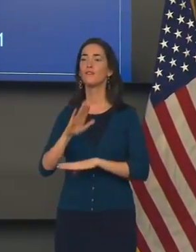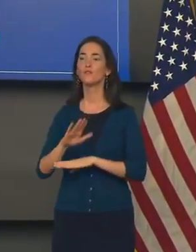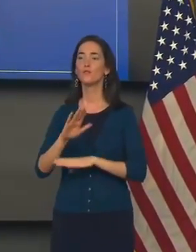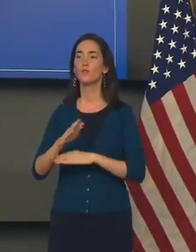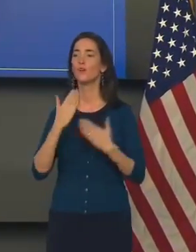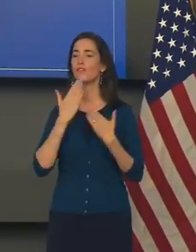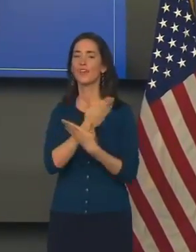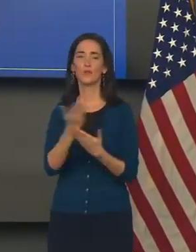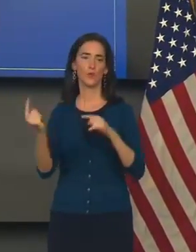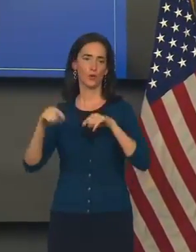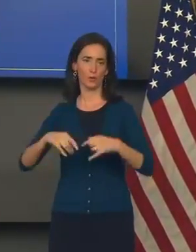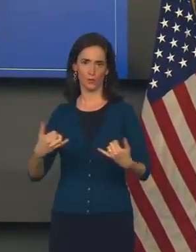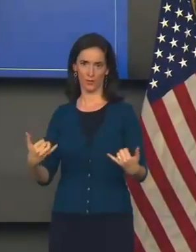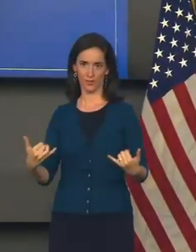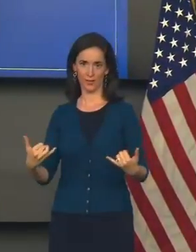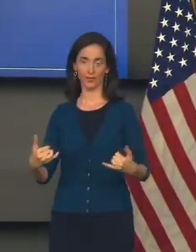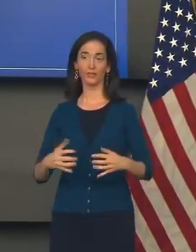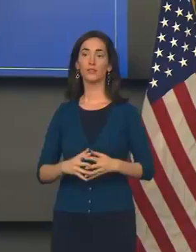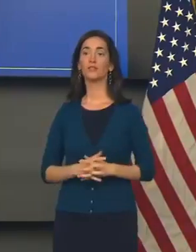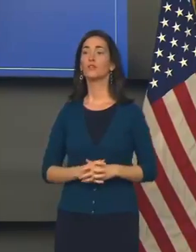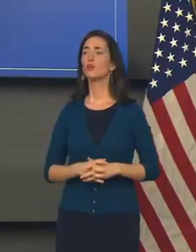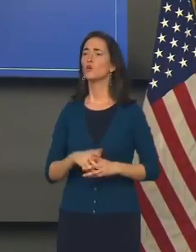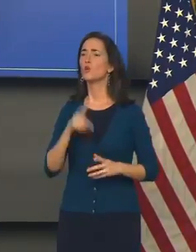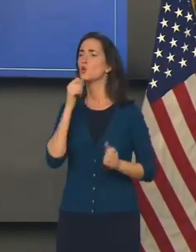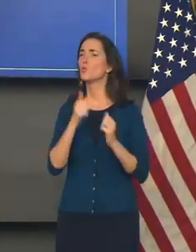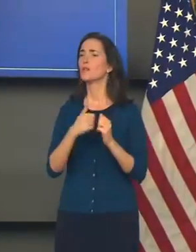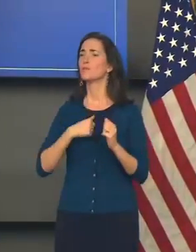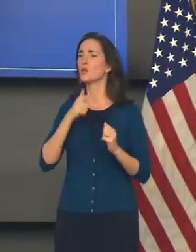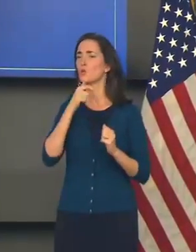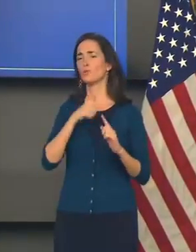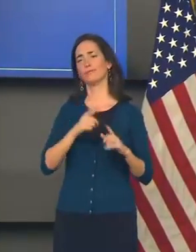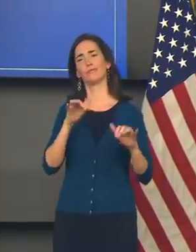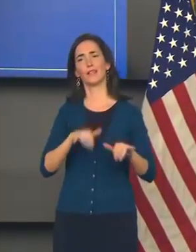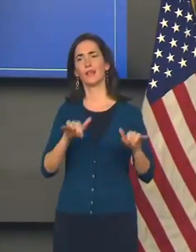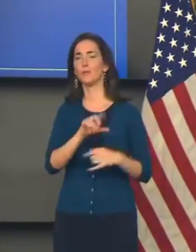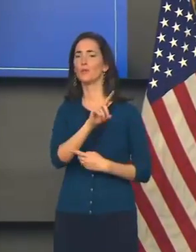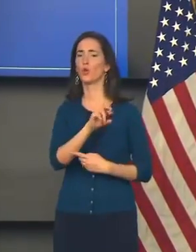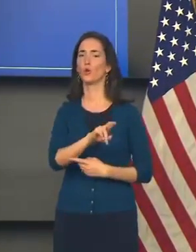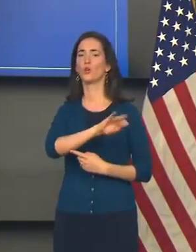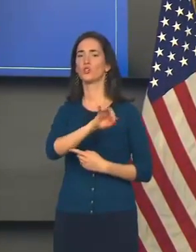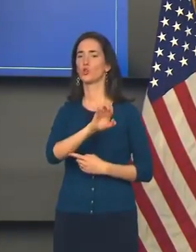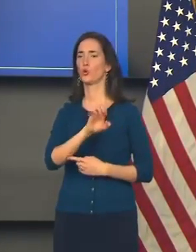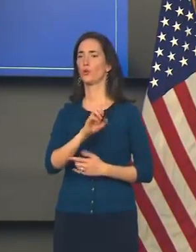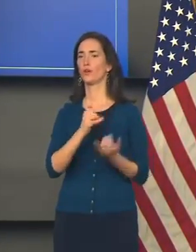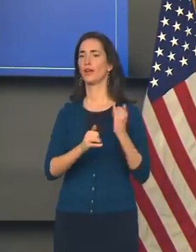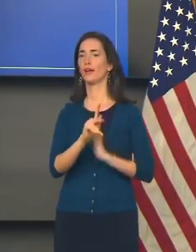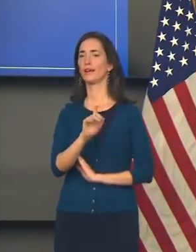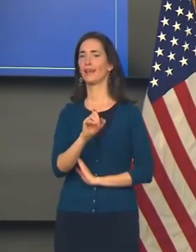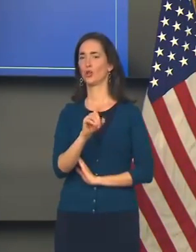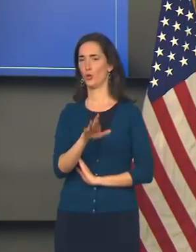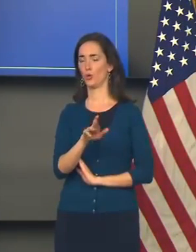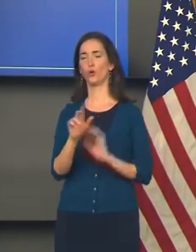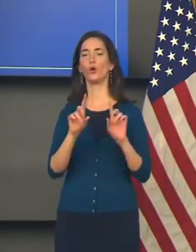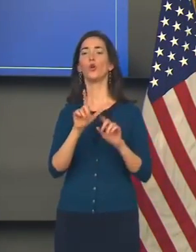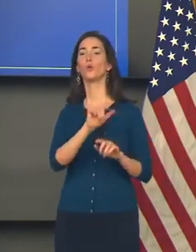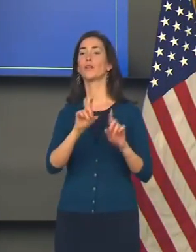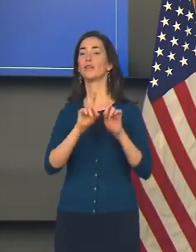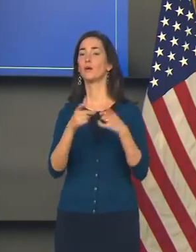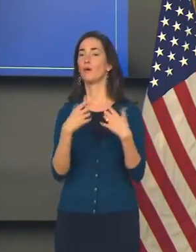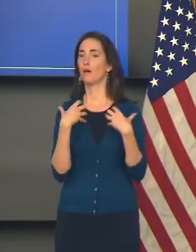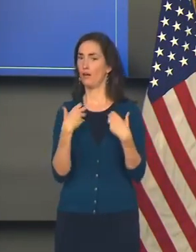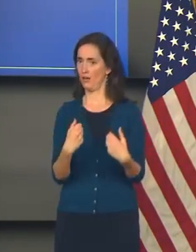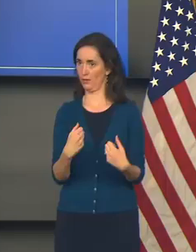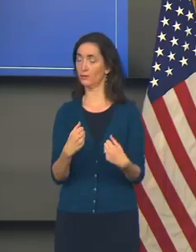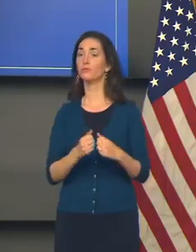for being here today. I'm joined as usual by Dr. Joe Kanner of the Louisiana Department of Health. He will explain in